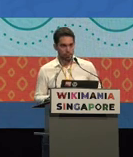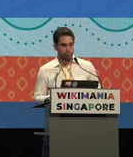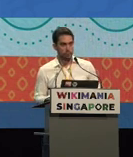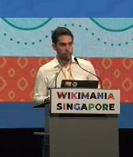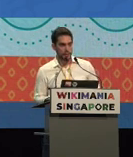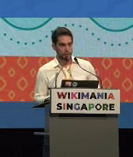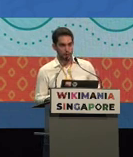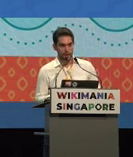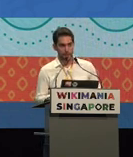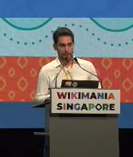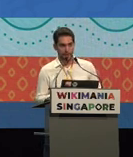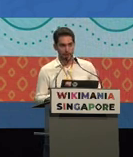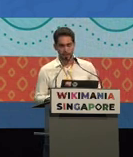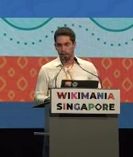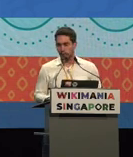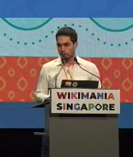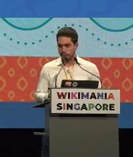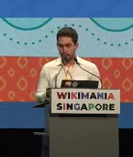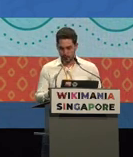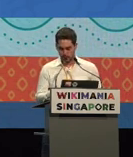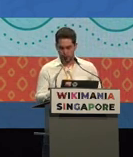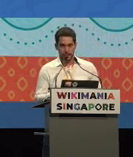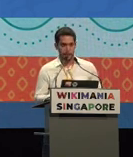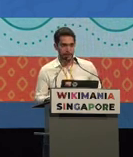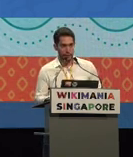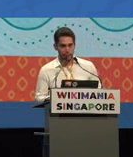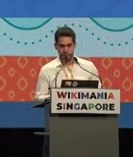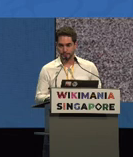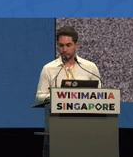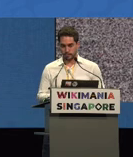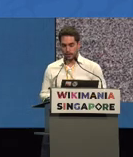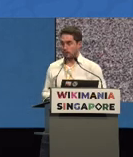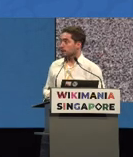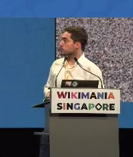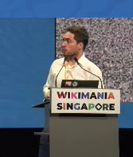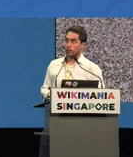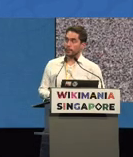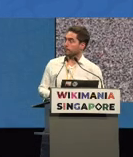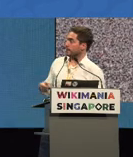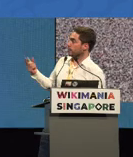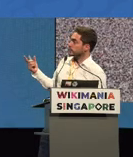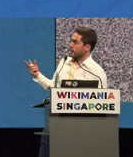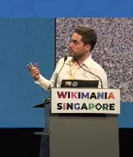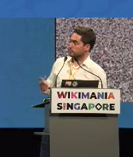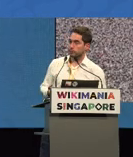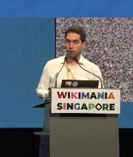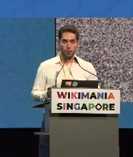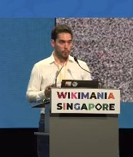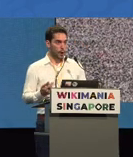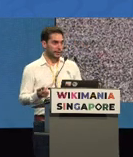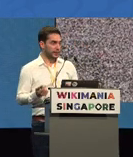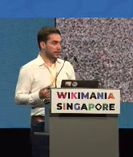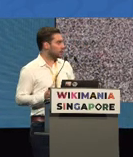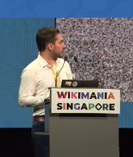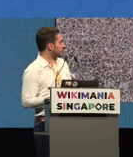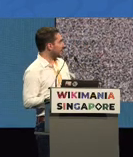announce a new project from Wikimedia France, which is going in this direction. So my first case for